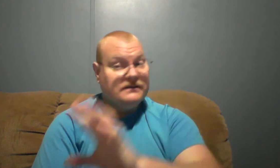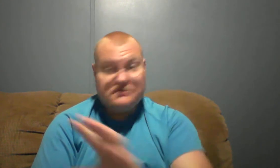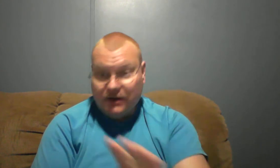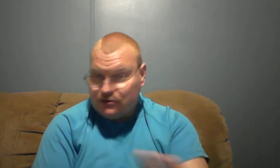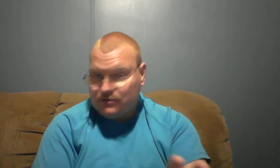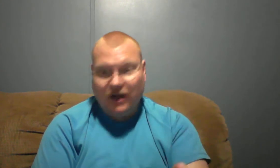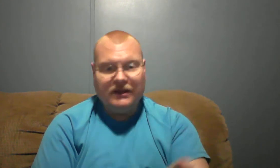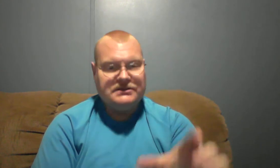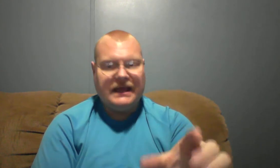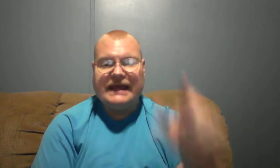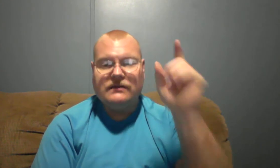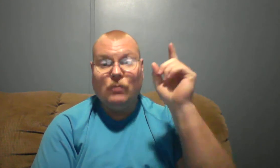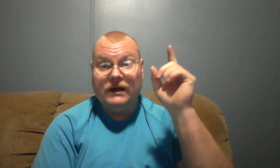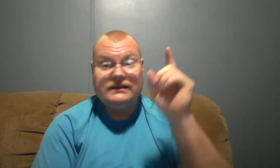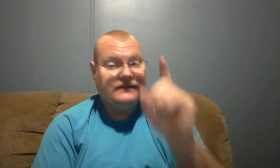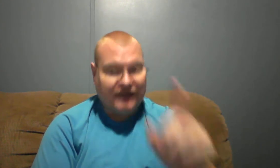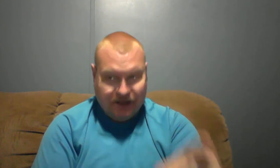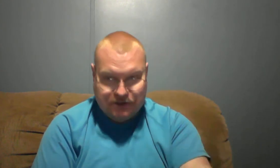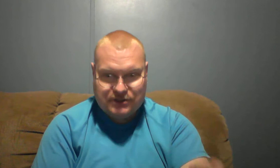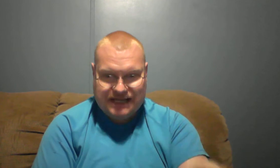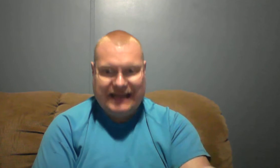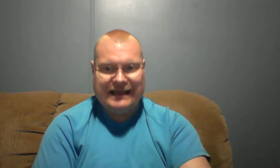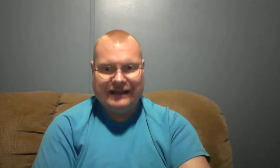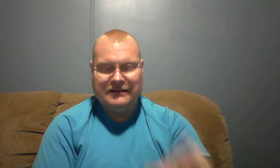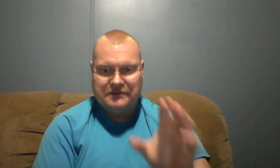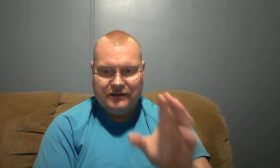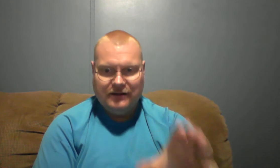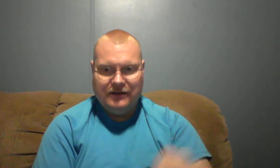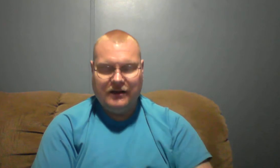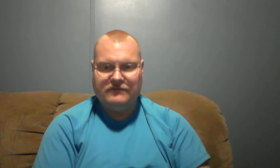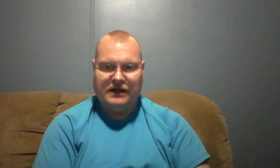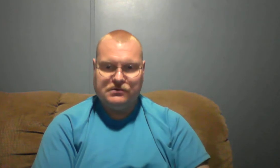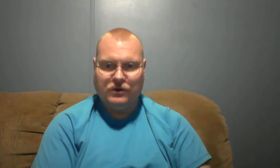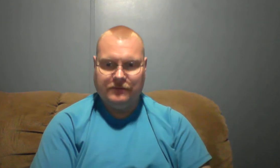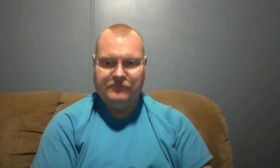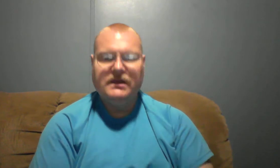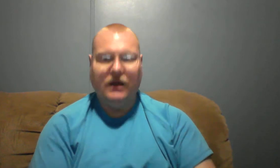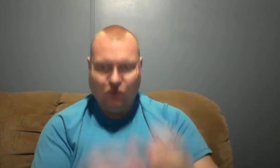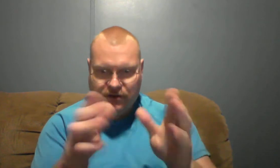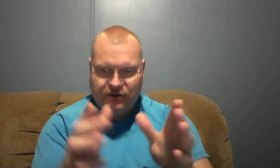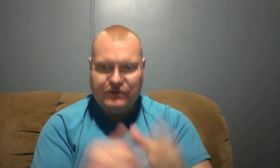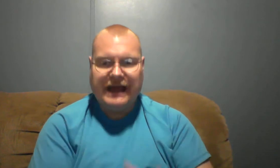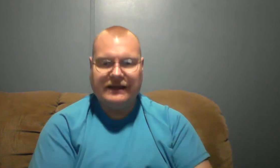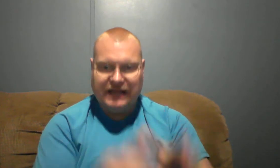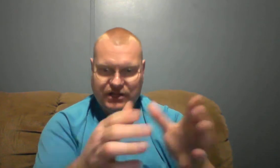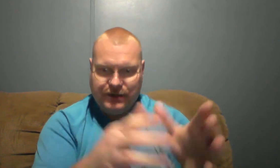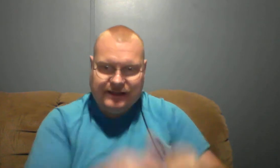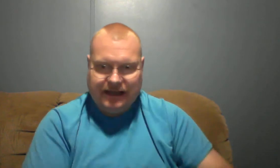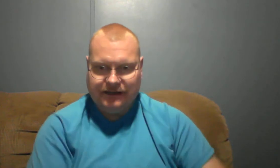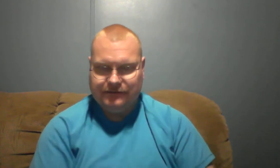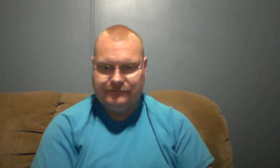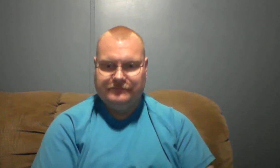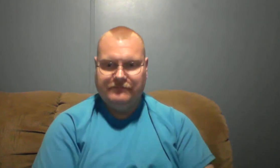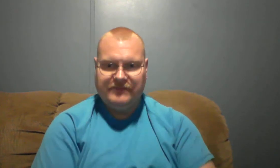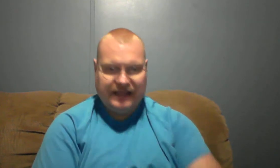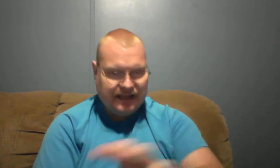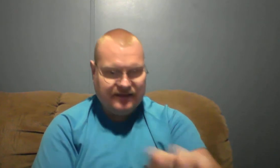spiritual knowledge, and what? The understanding of God's Word. Only through that can you get that and get the